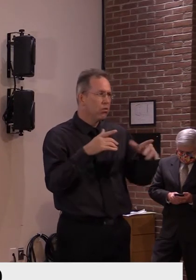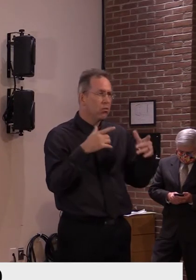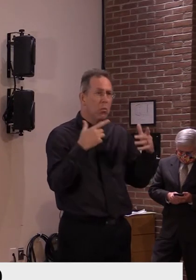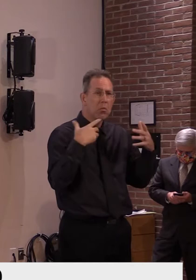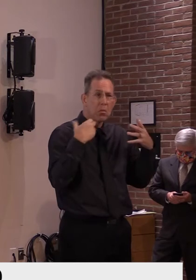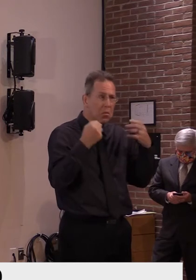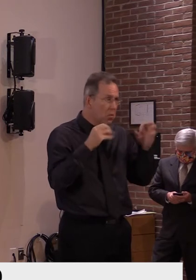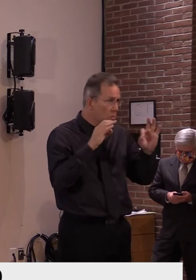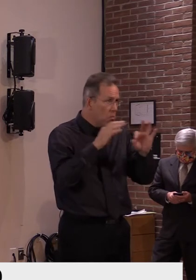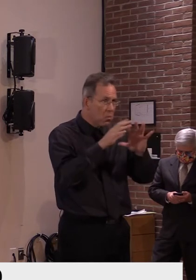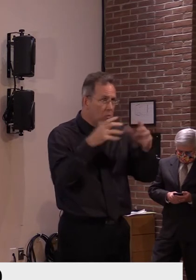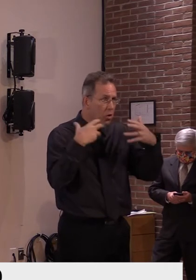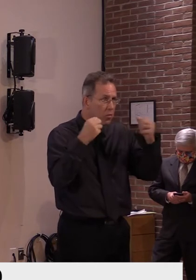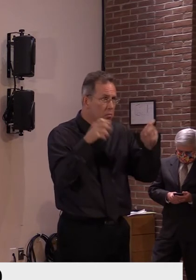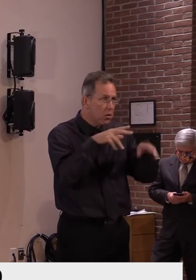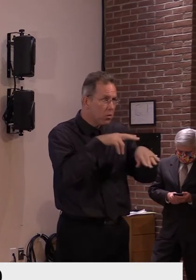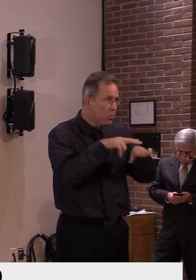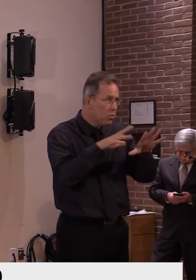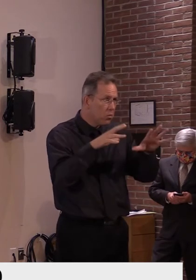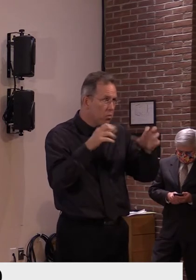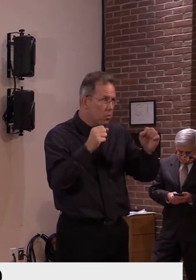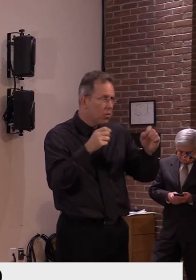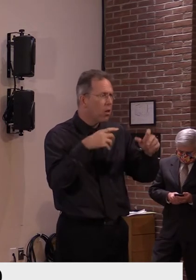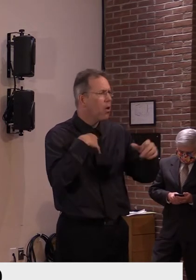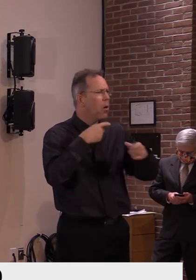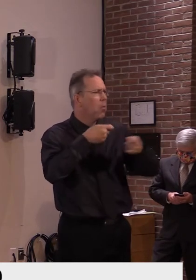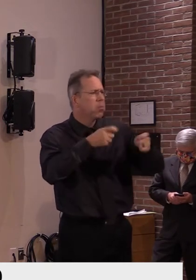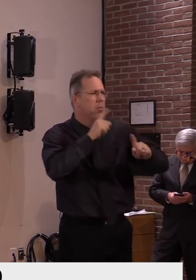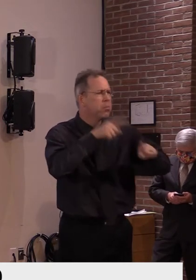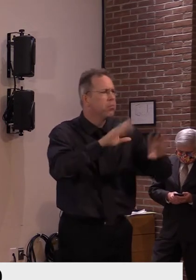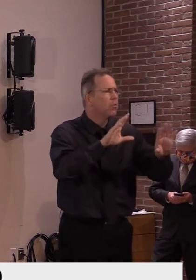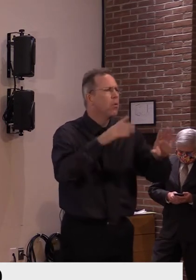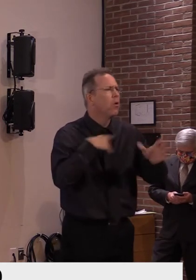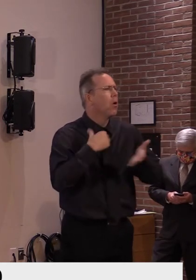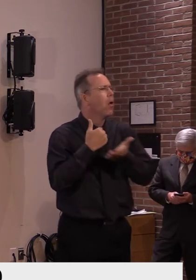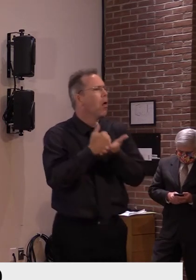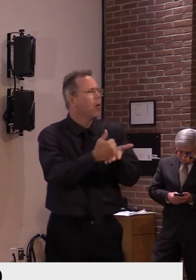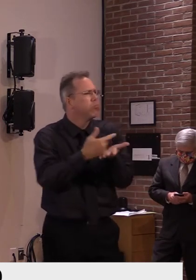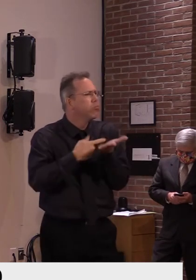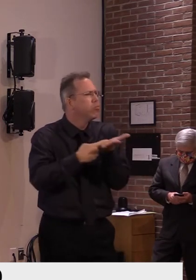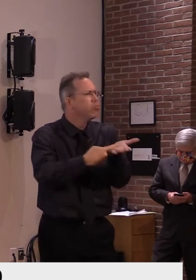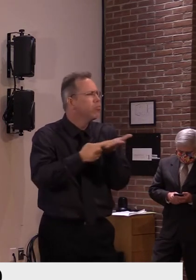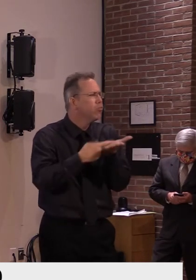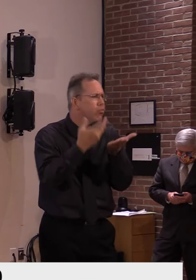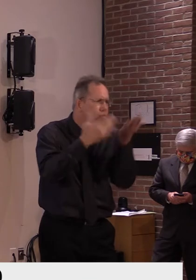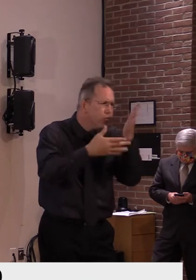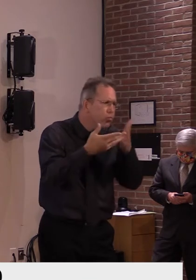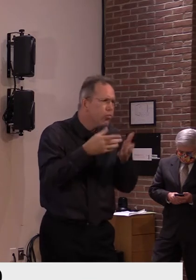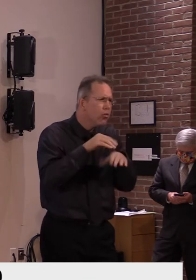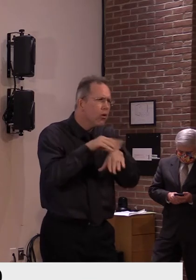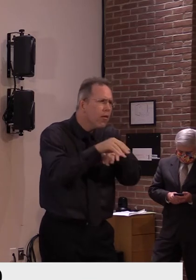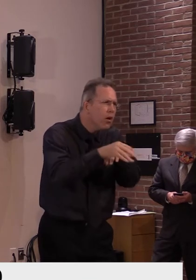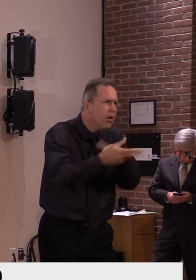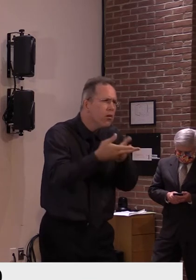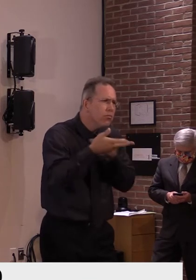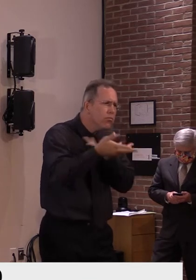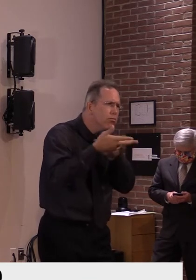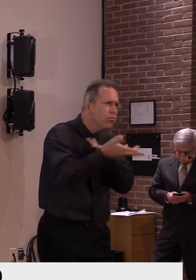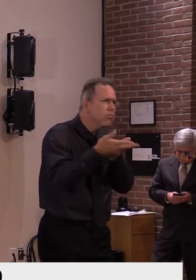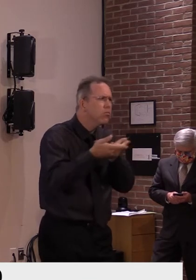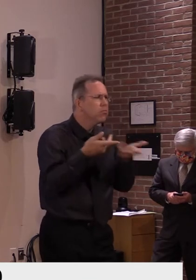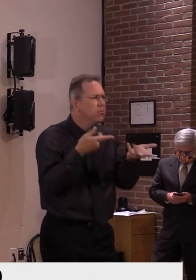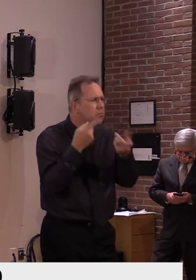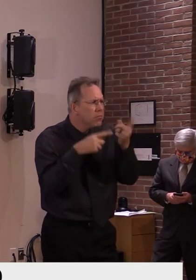same time it's always a conversation and a discussion amongst public health, the agency of education,